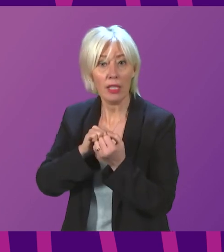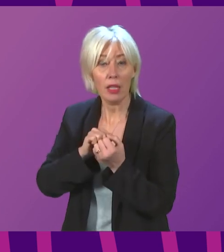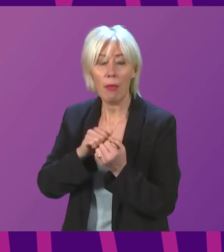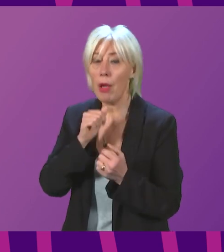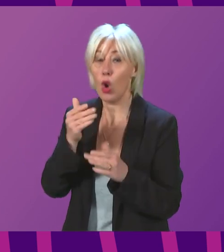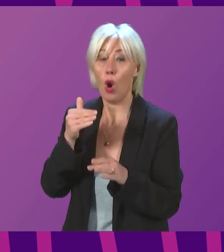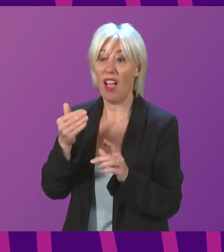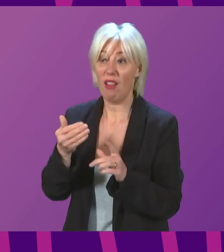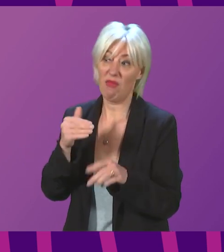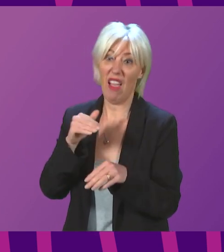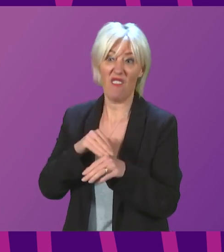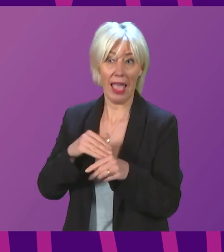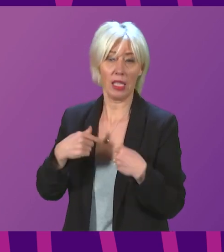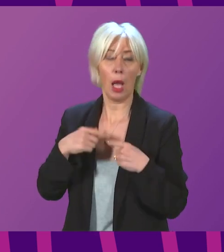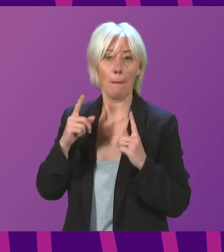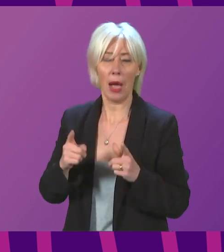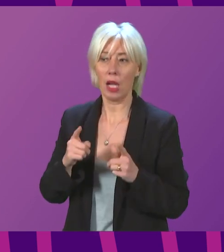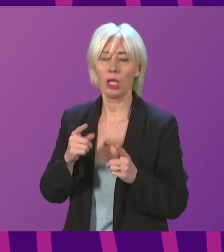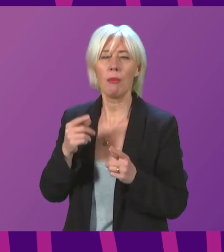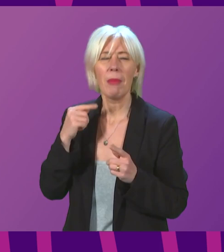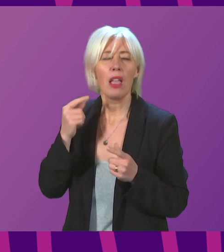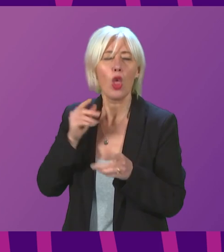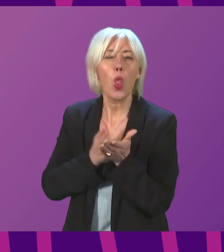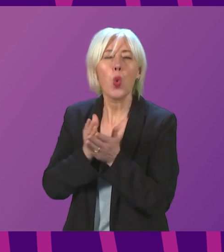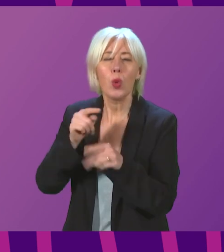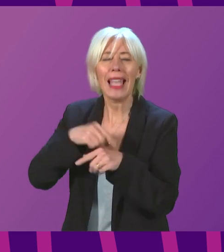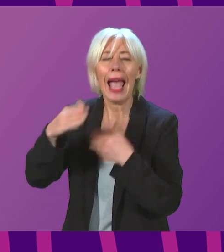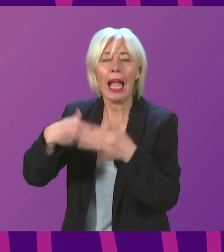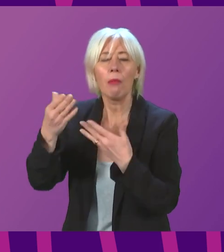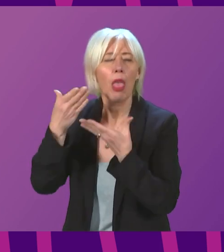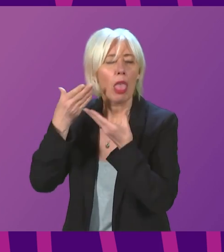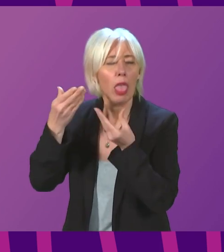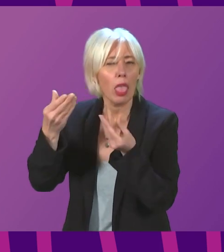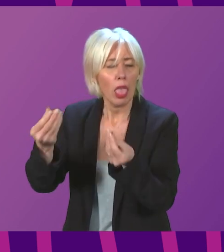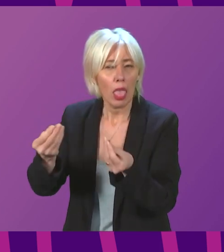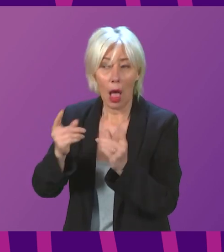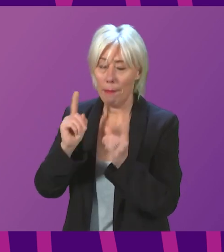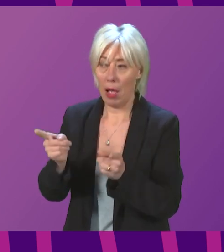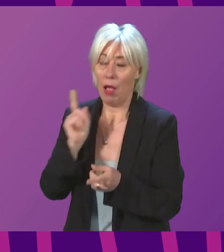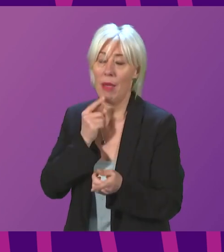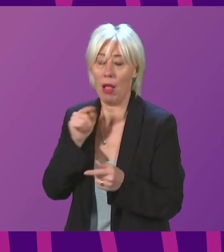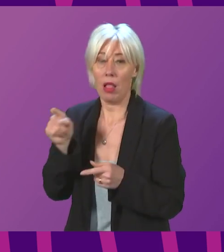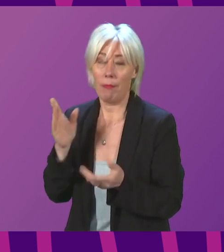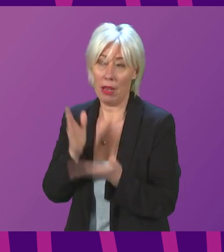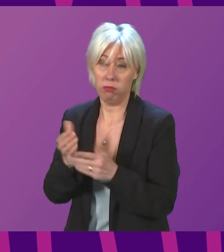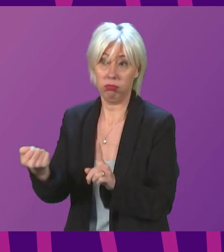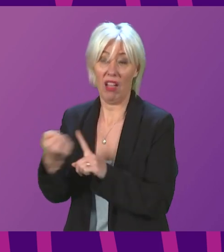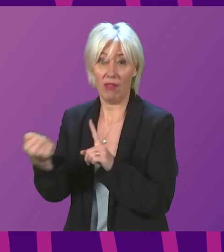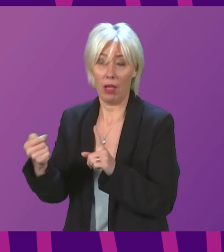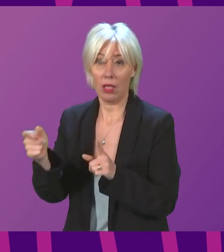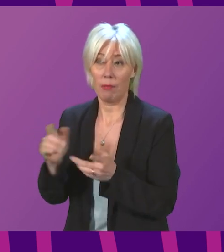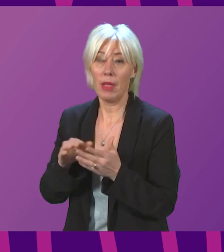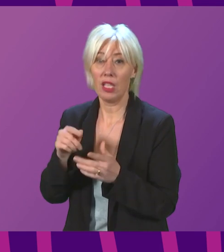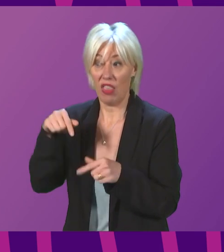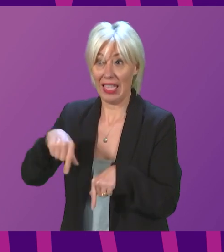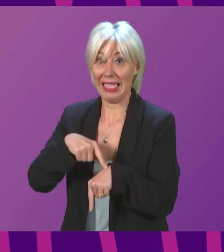directly affected, dim with the passing of years, and therefore, for those who were directly affected, this time of year in particular must be